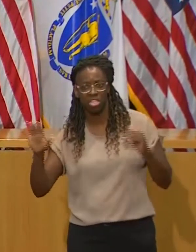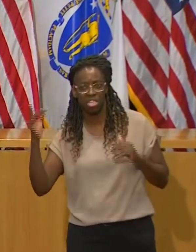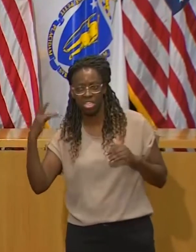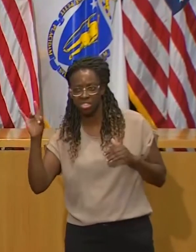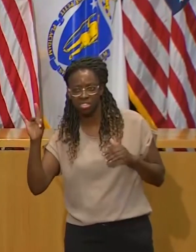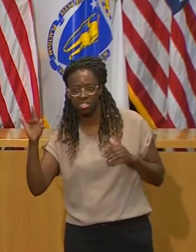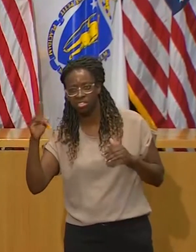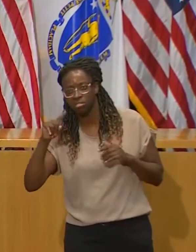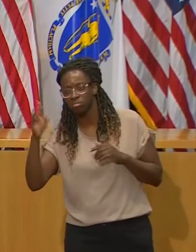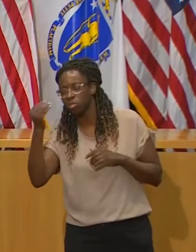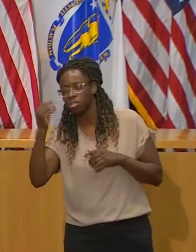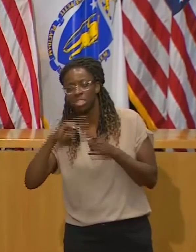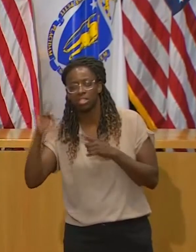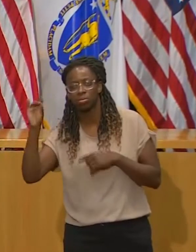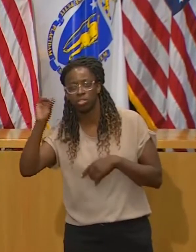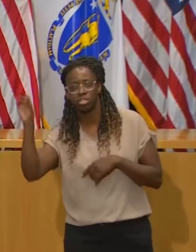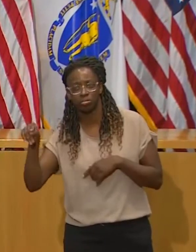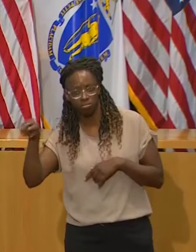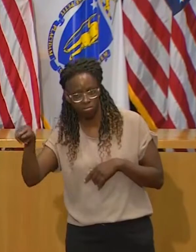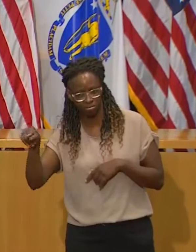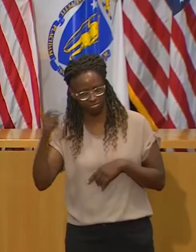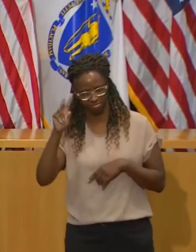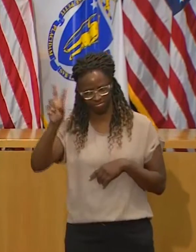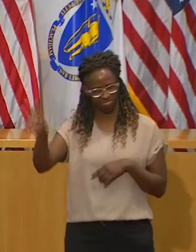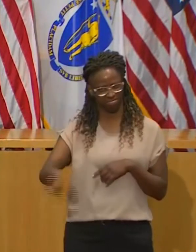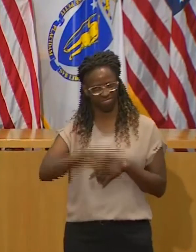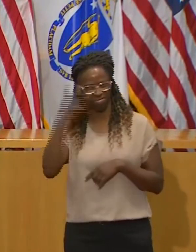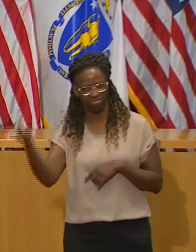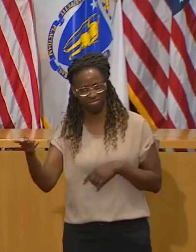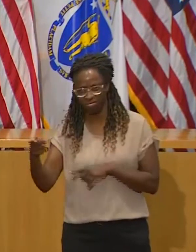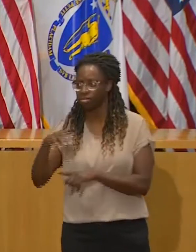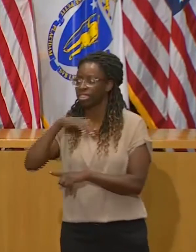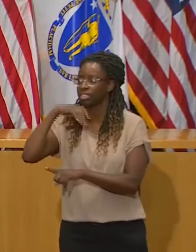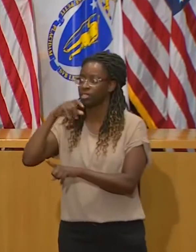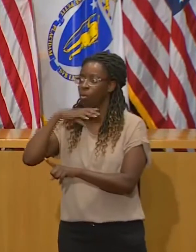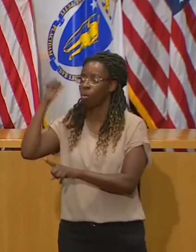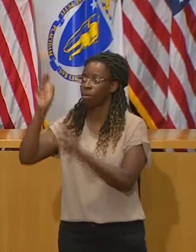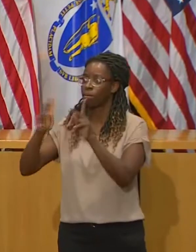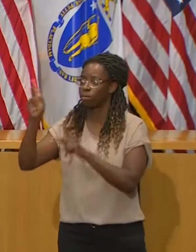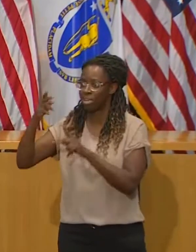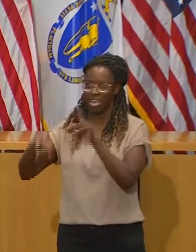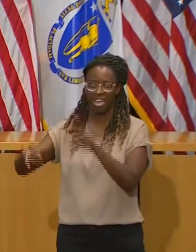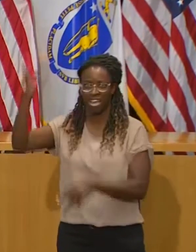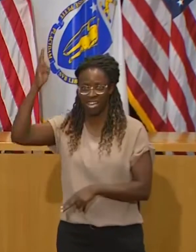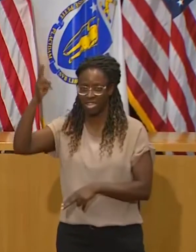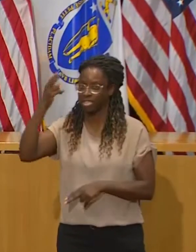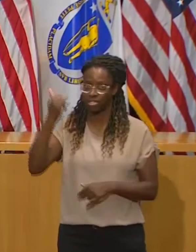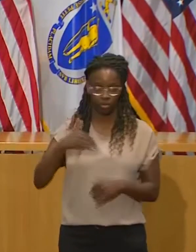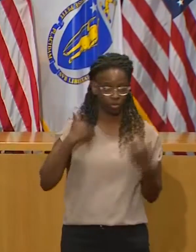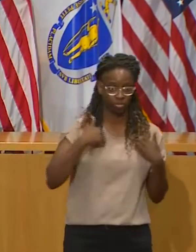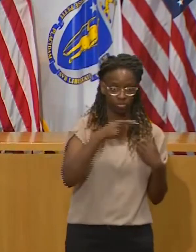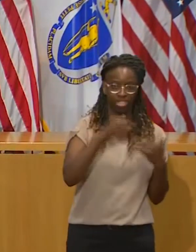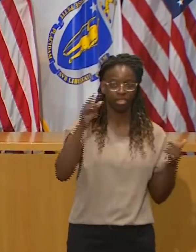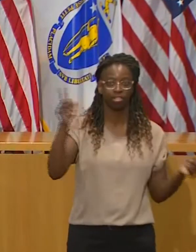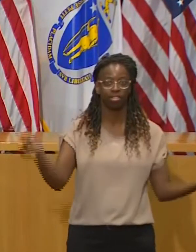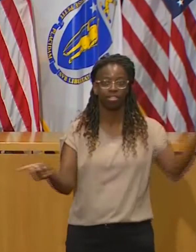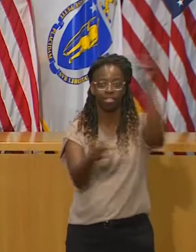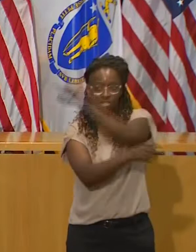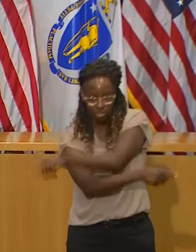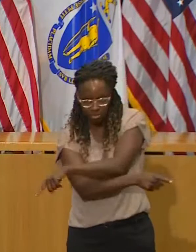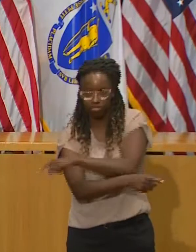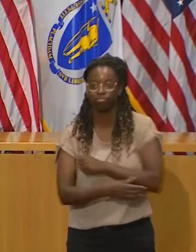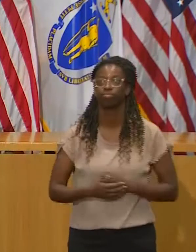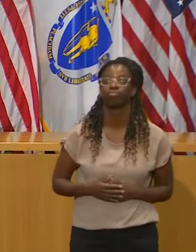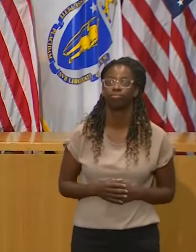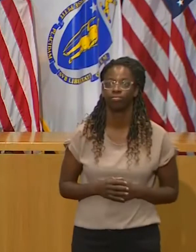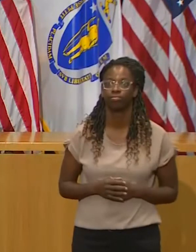cases between the under-30 crowd and the over-60 crowd has basically flipped. Today, fewer older people are